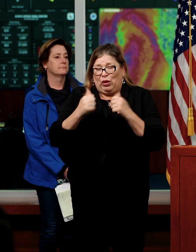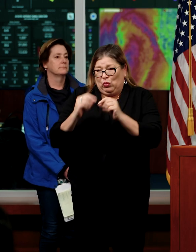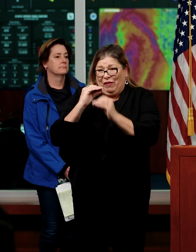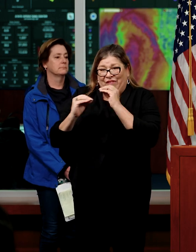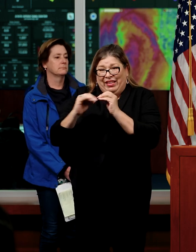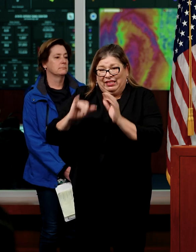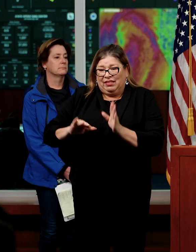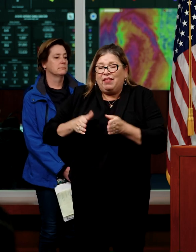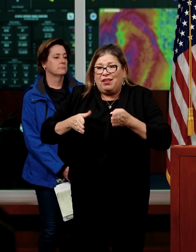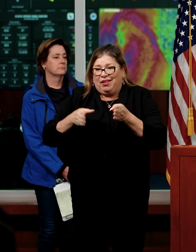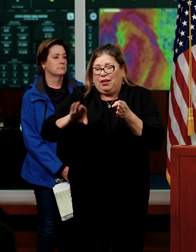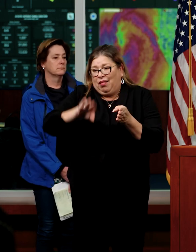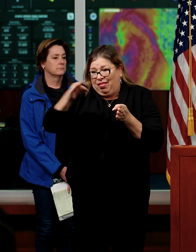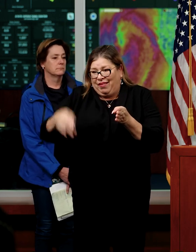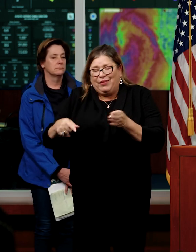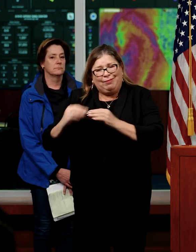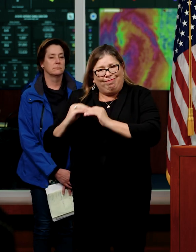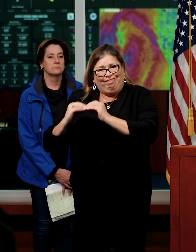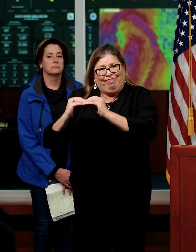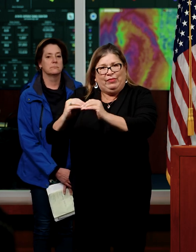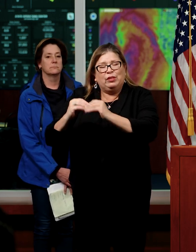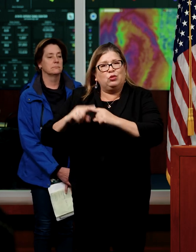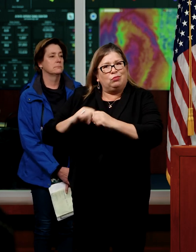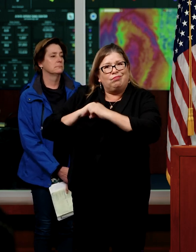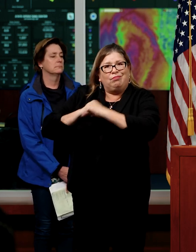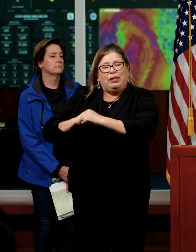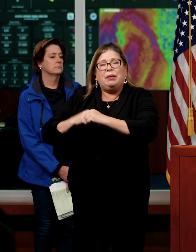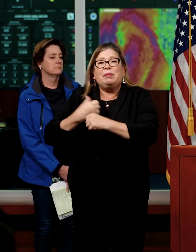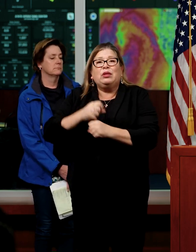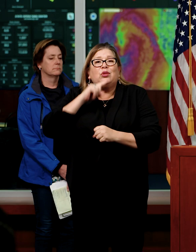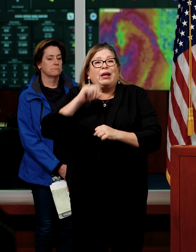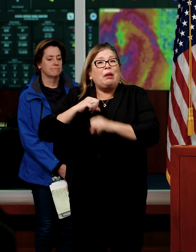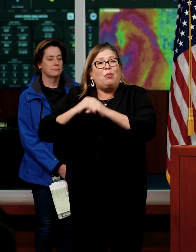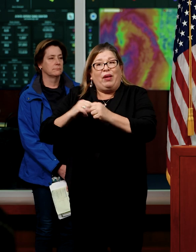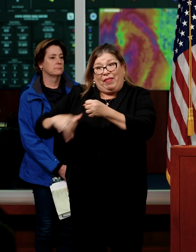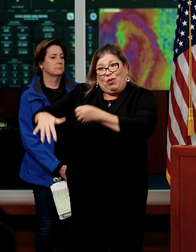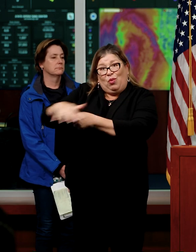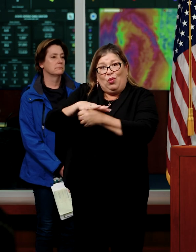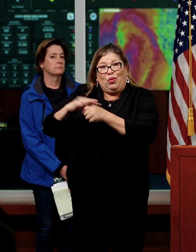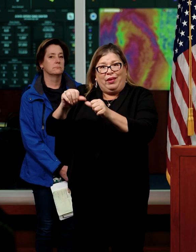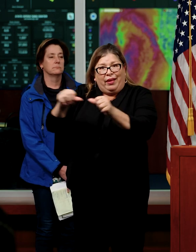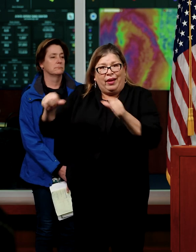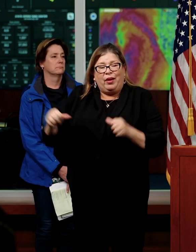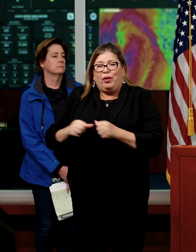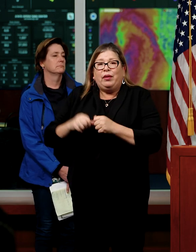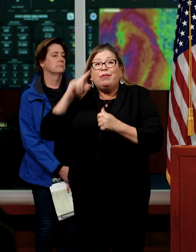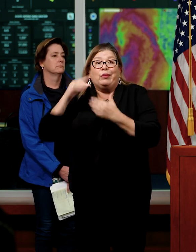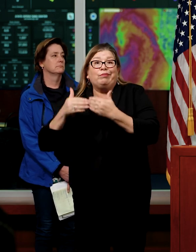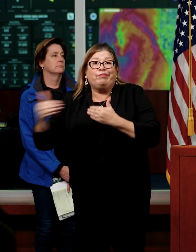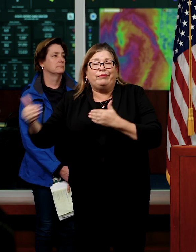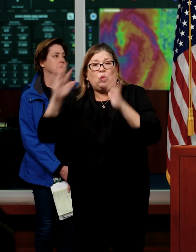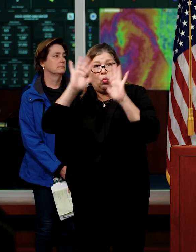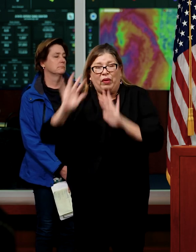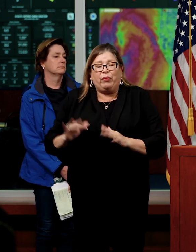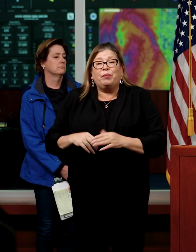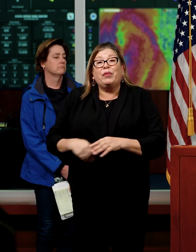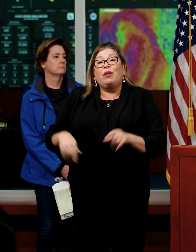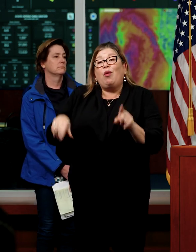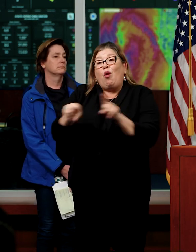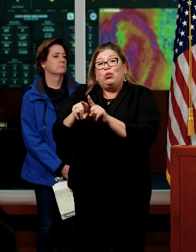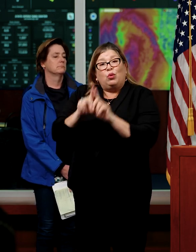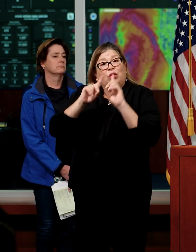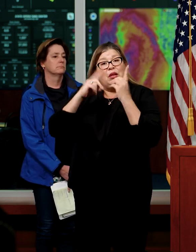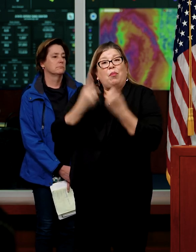and impact or protect the local area for coming storms. And the Department of Water